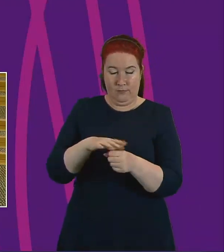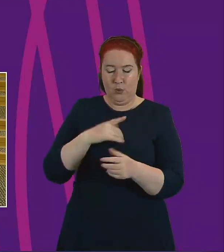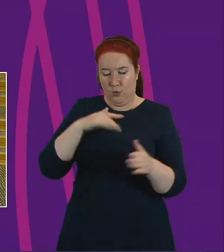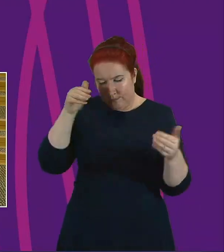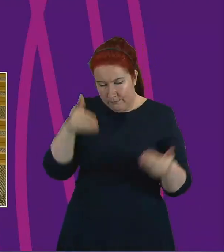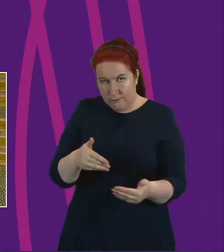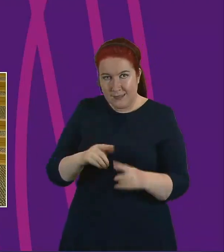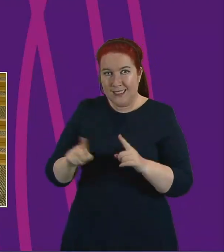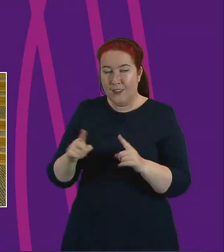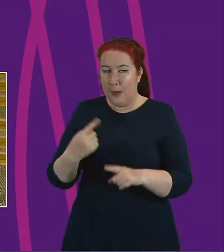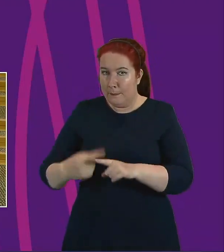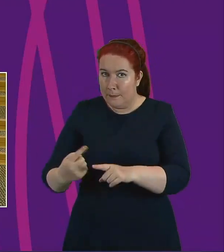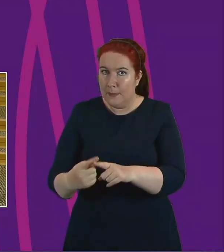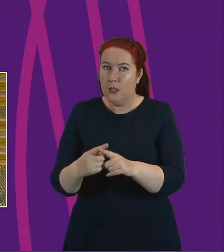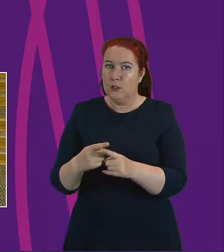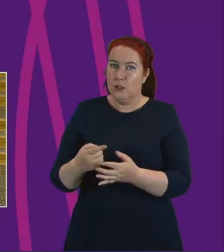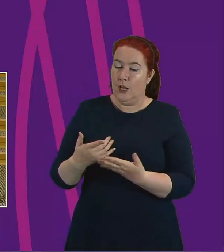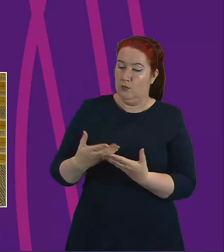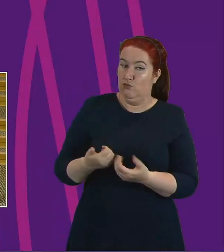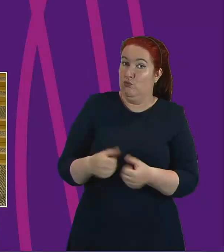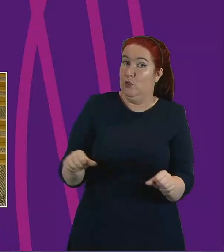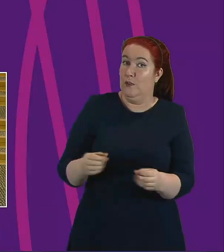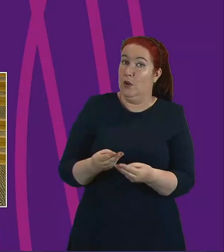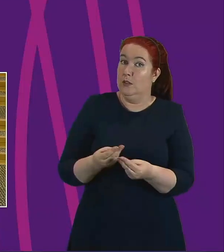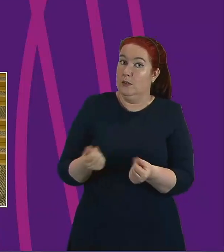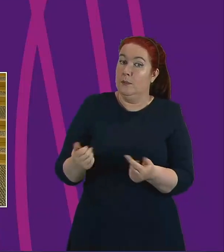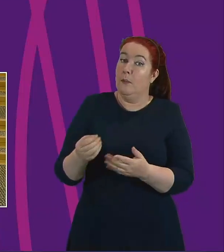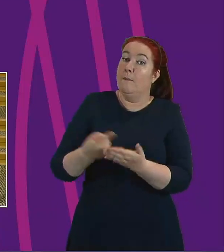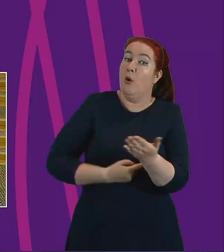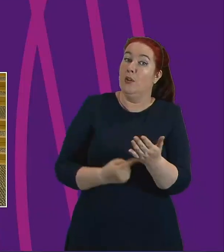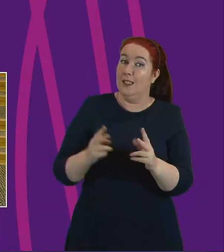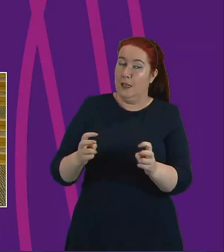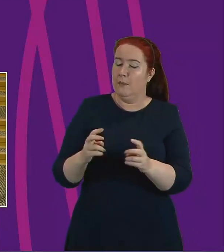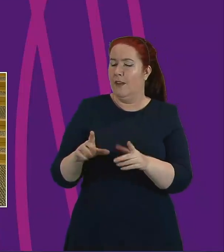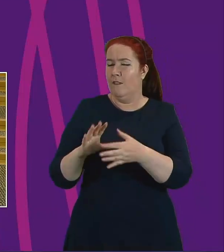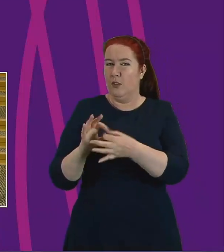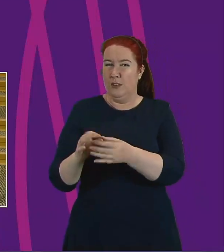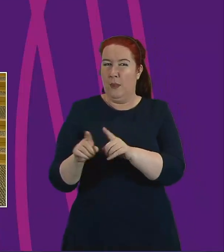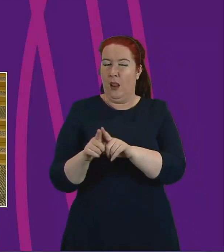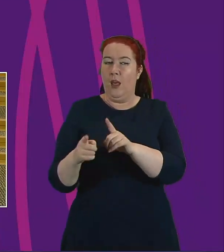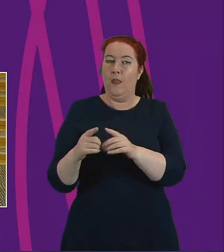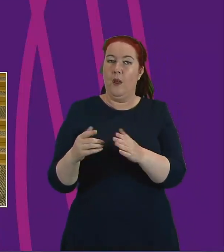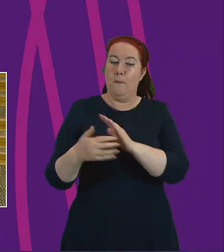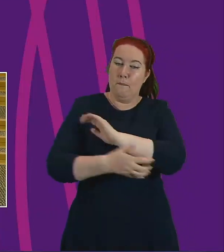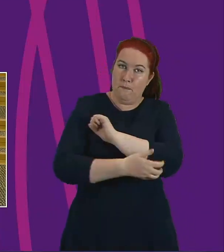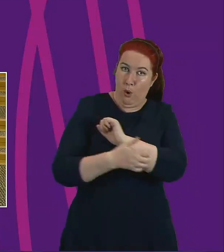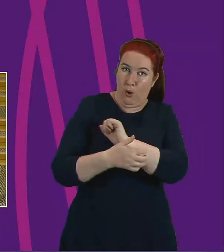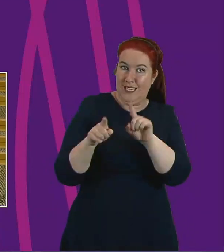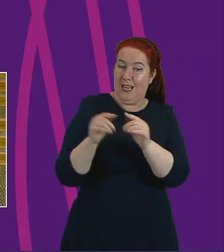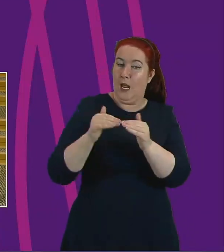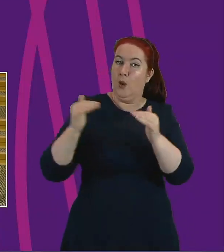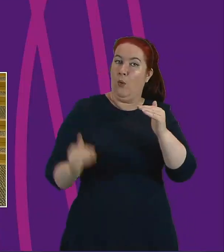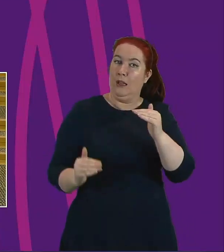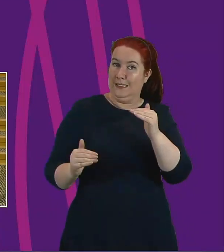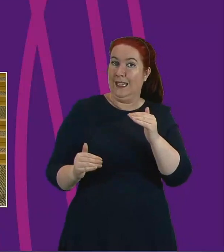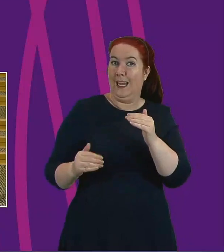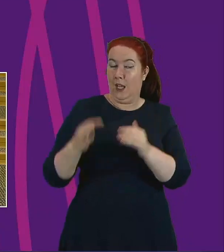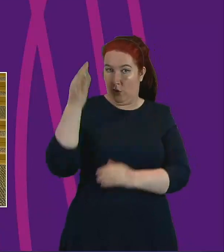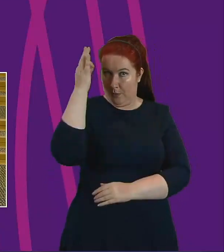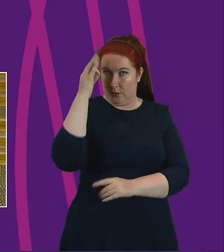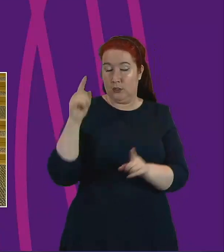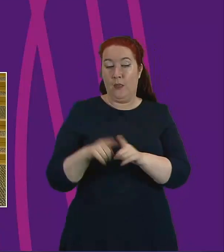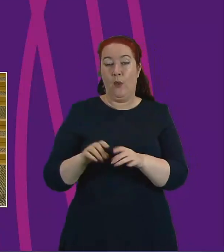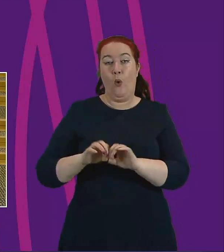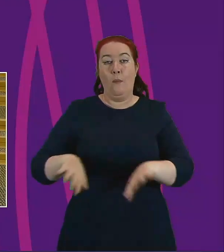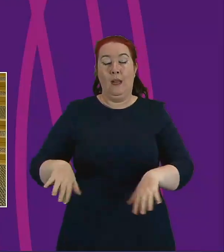and solutions to a specific policy theme linking to established groups such as the Poverty and Inequality Commission and the Homelessness Prevention and